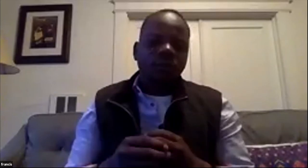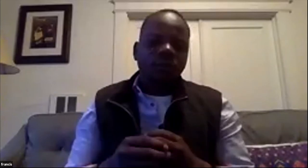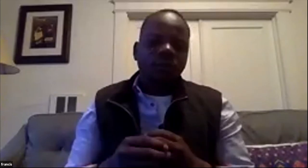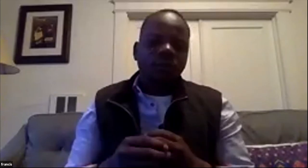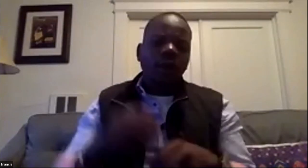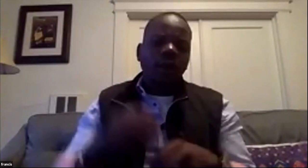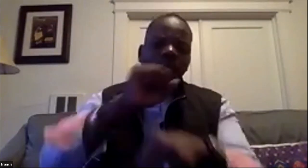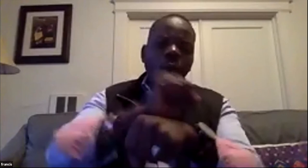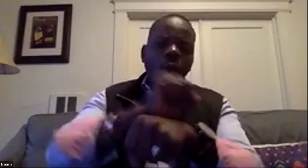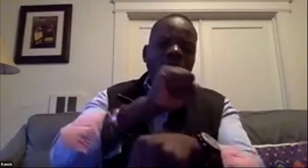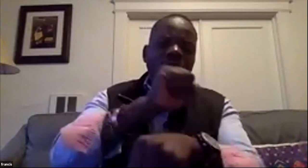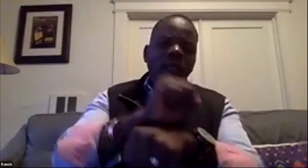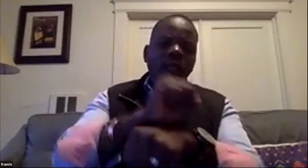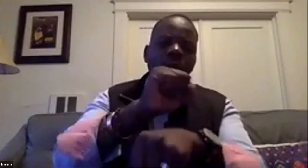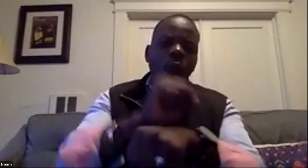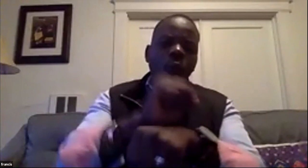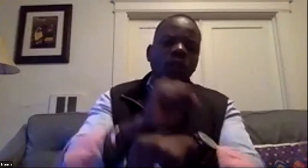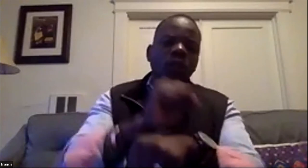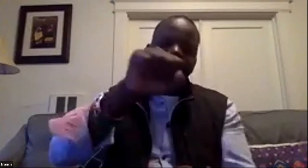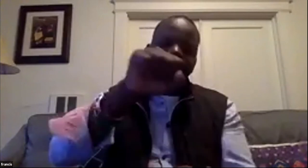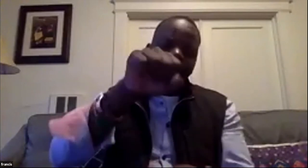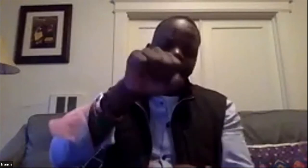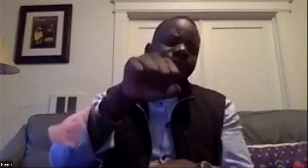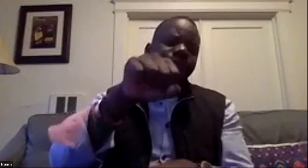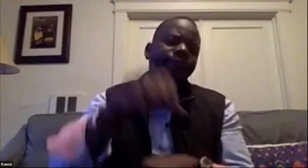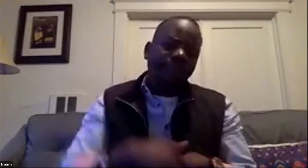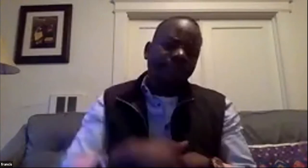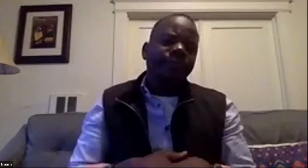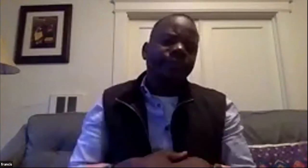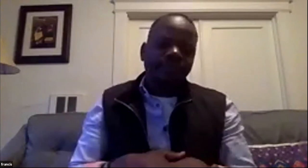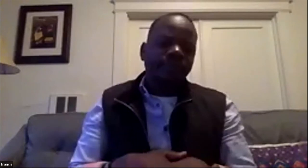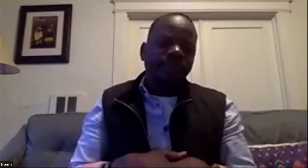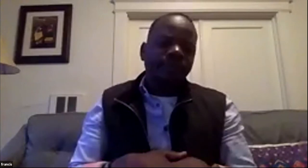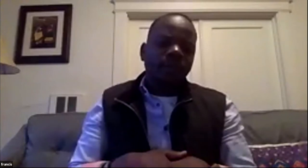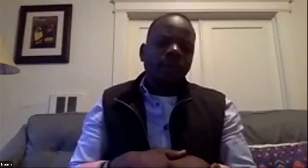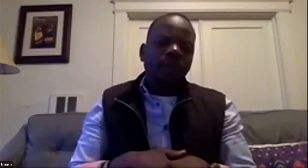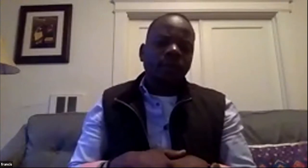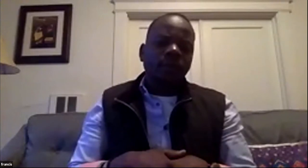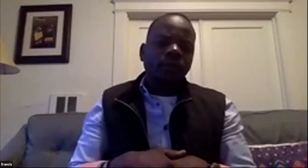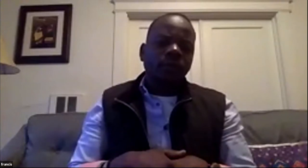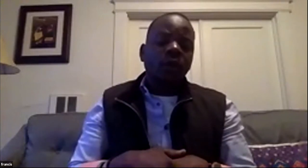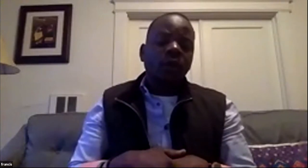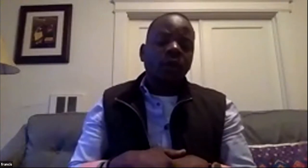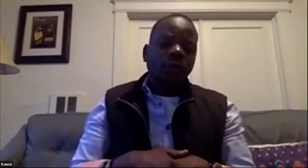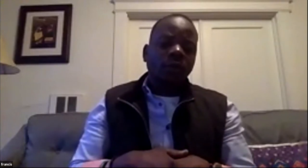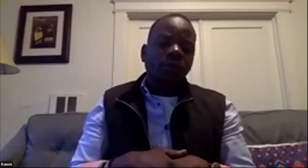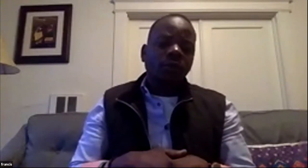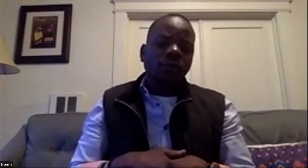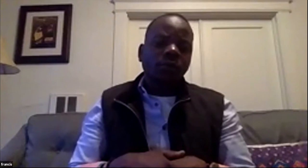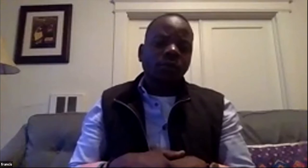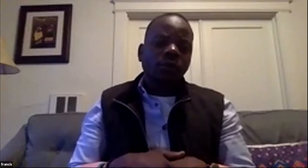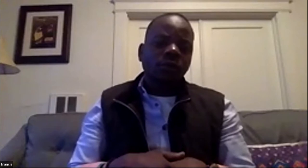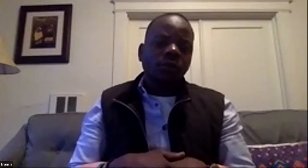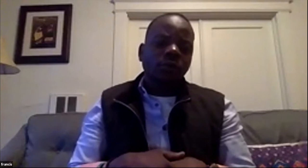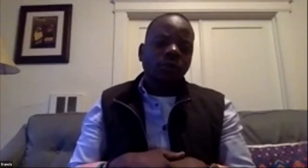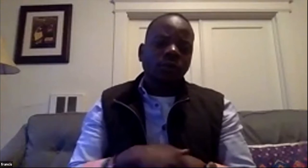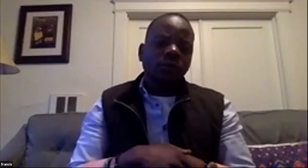working on that now we're working on those things right now as we speak trying to